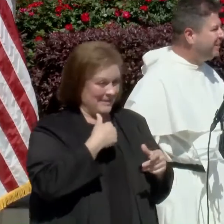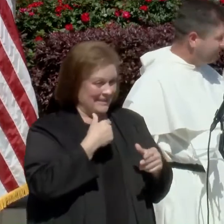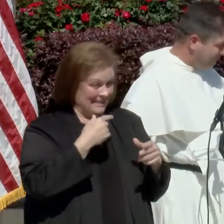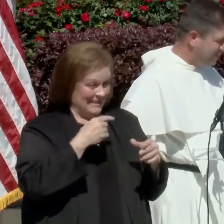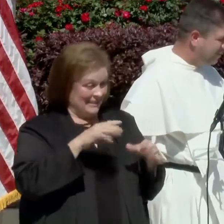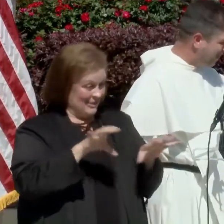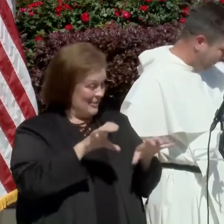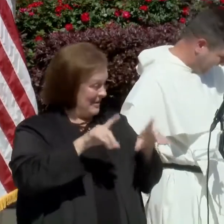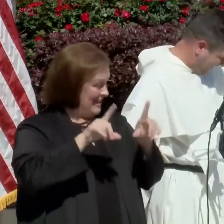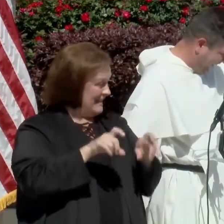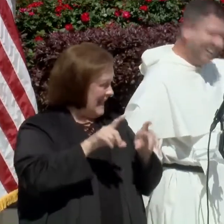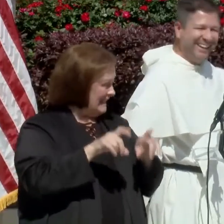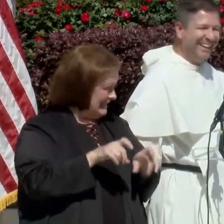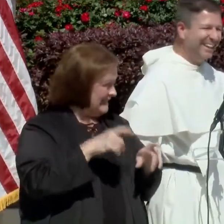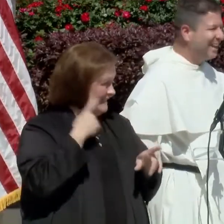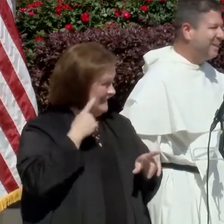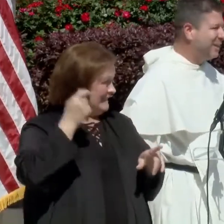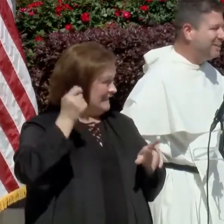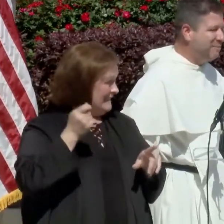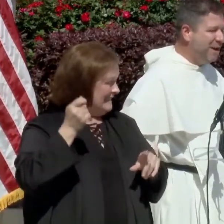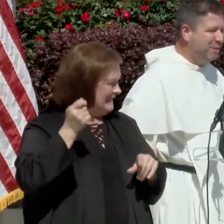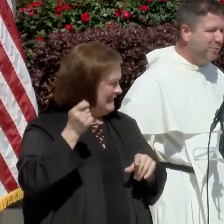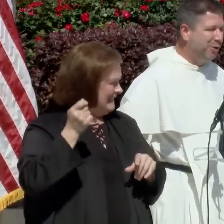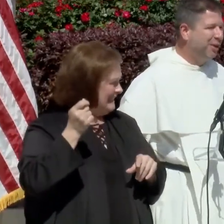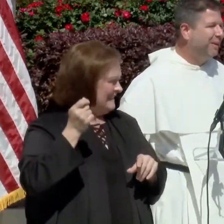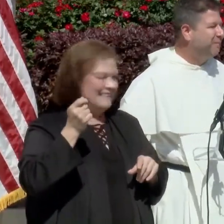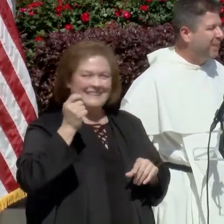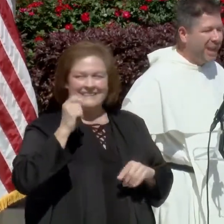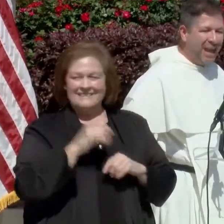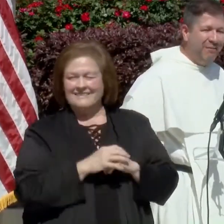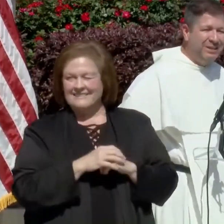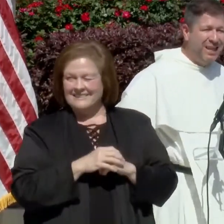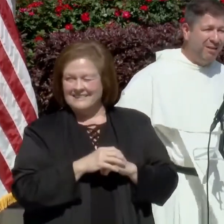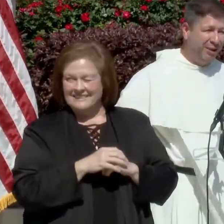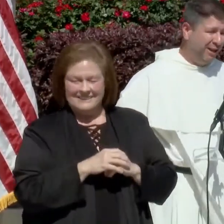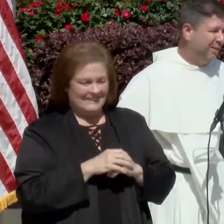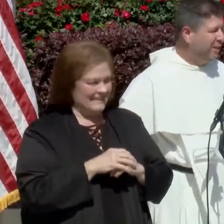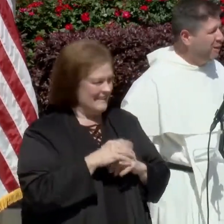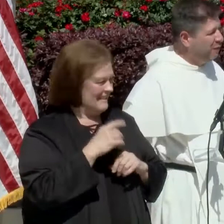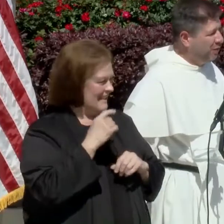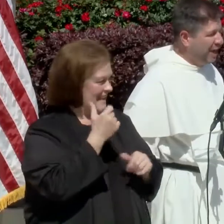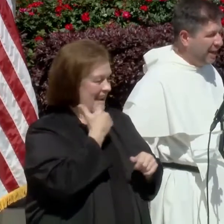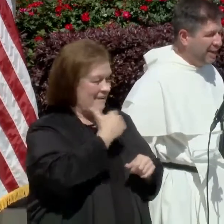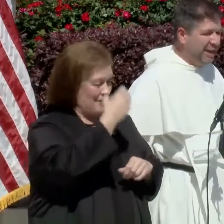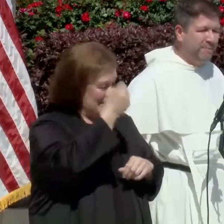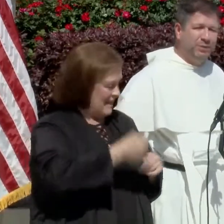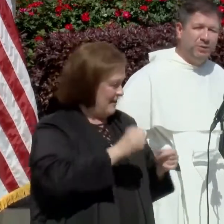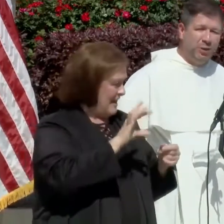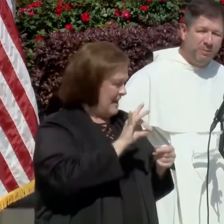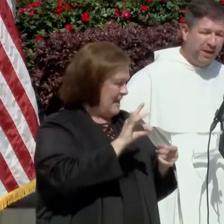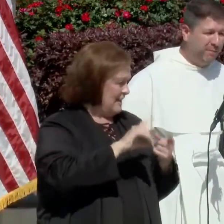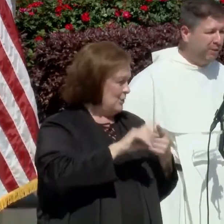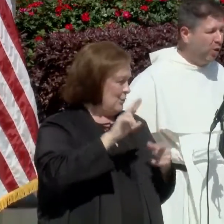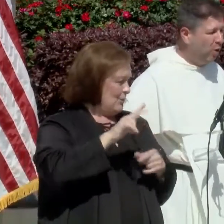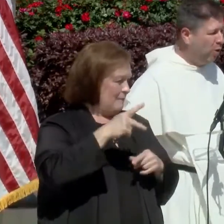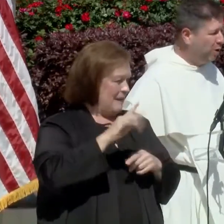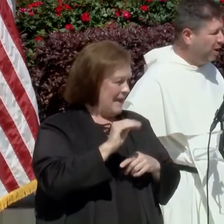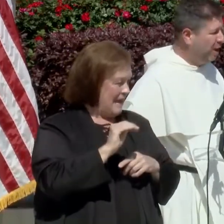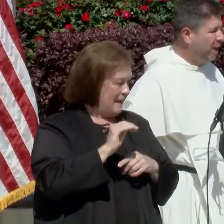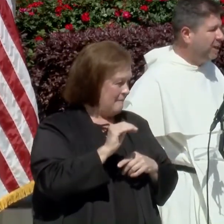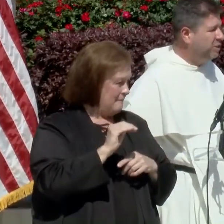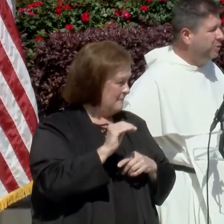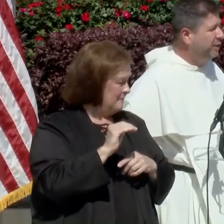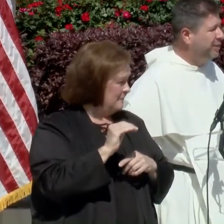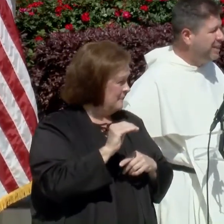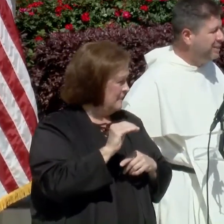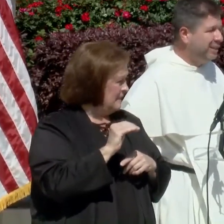with testing the train, it's a magic word. Every Saturday from 8 a.m. to 3 p.m. Court